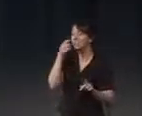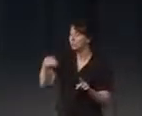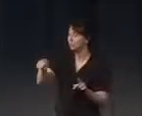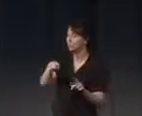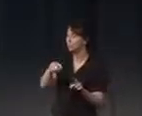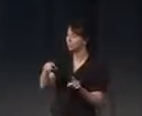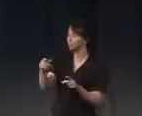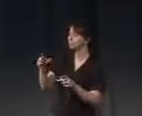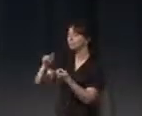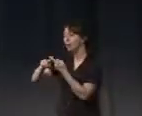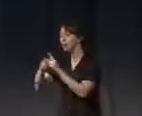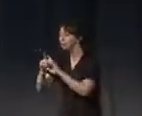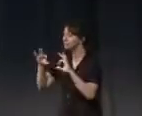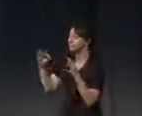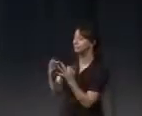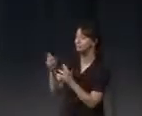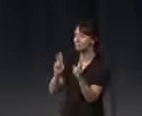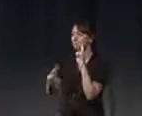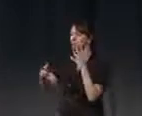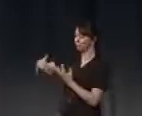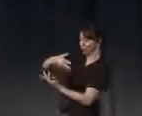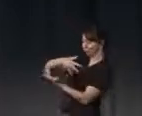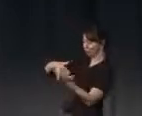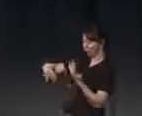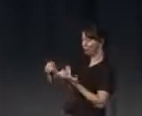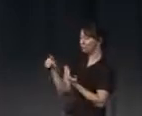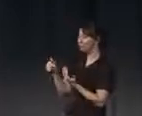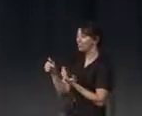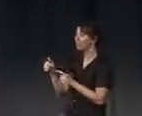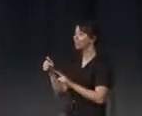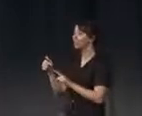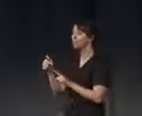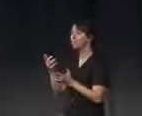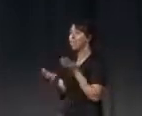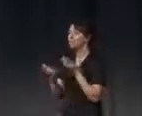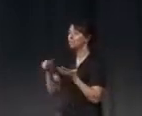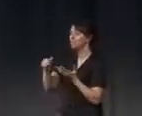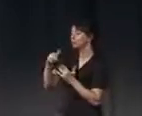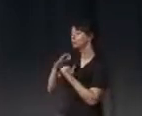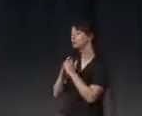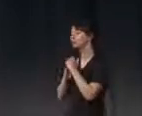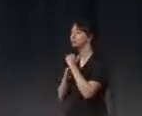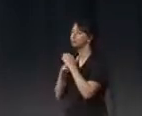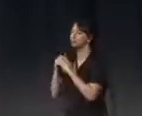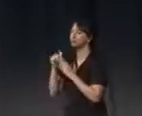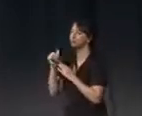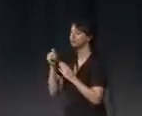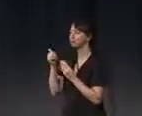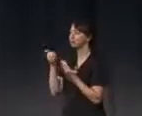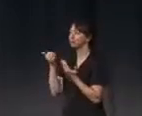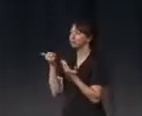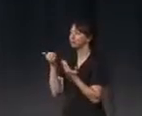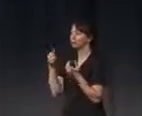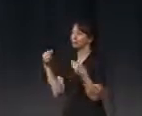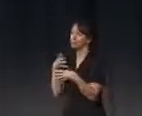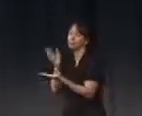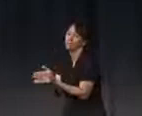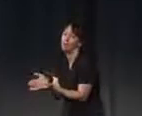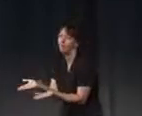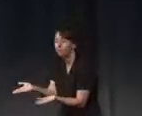it's something which somehow you stop to be a little bit afraid of, hopefully. This mean,